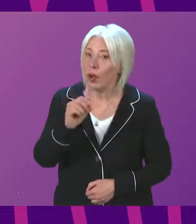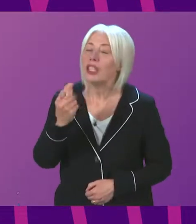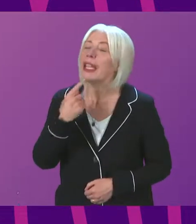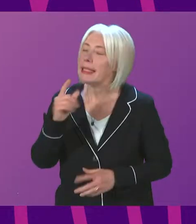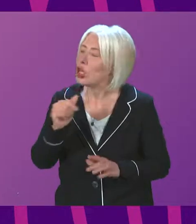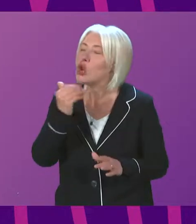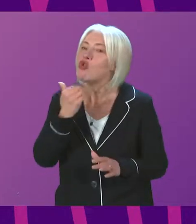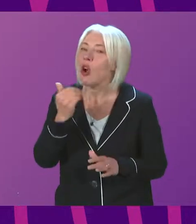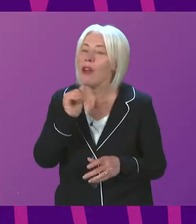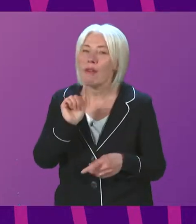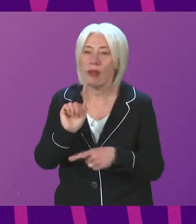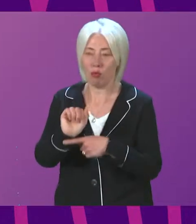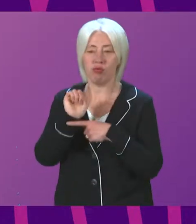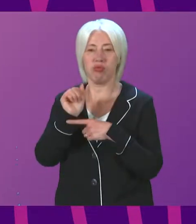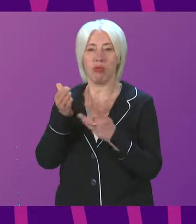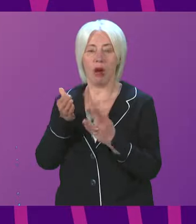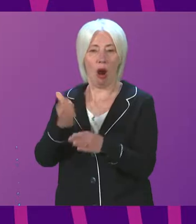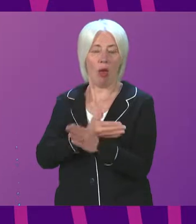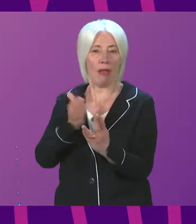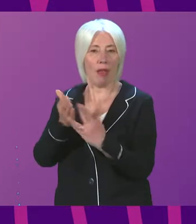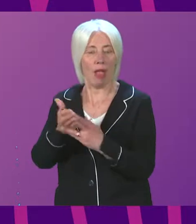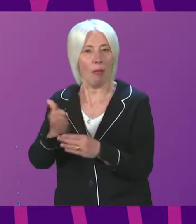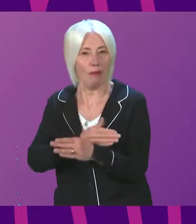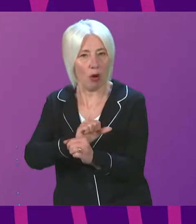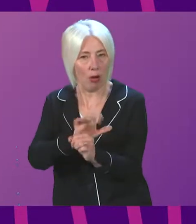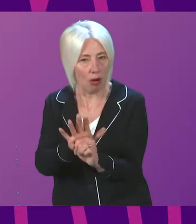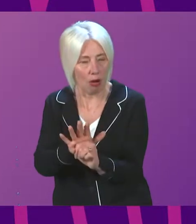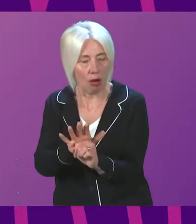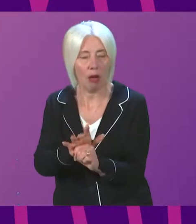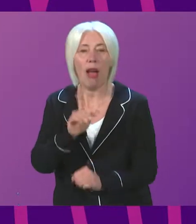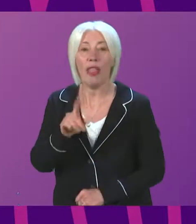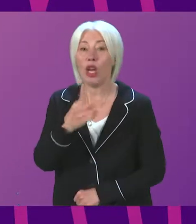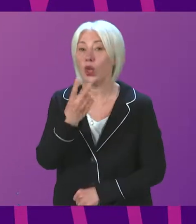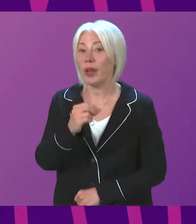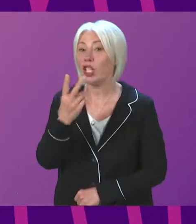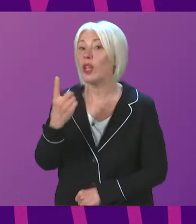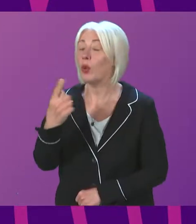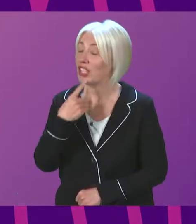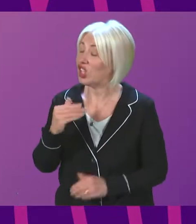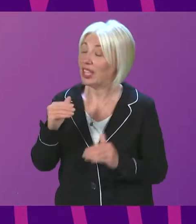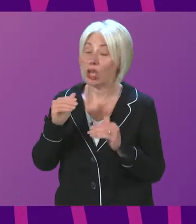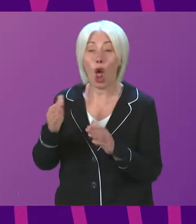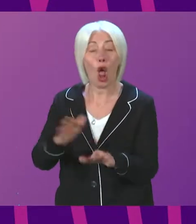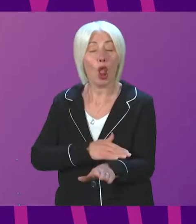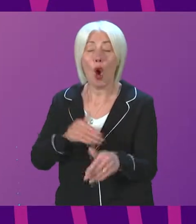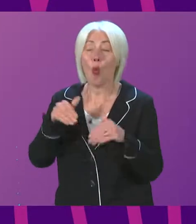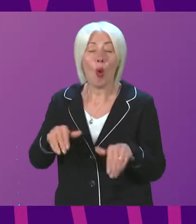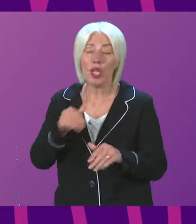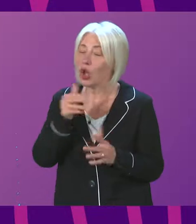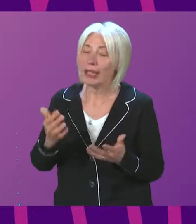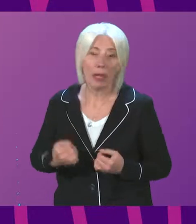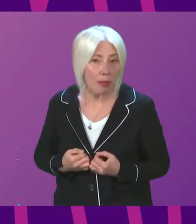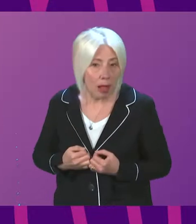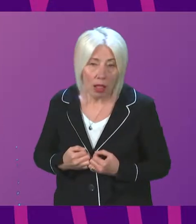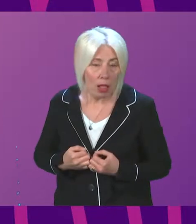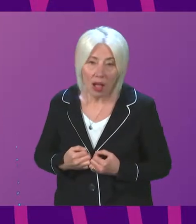preventative and early intervention services before COVID. In 2021, she again said, long waits are always unacceptable. And we've